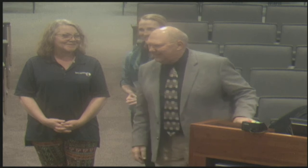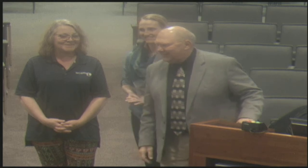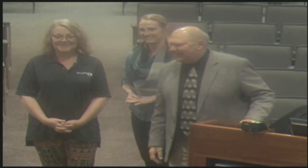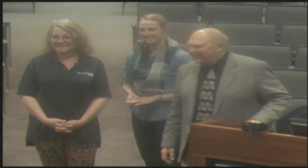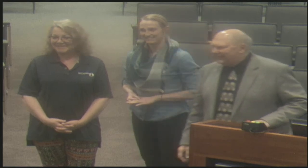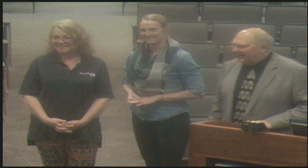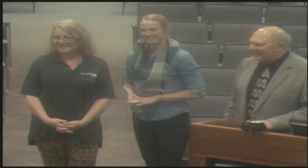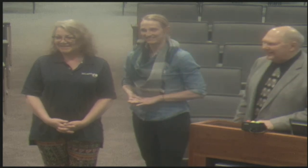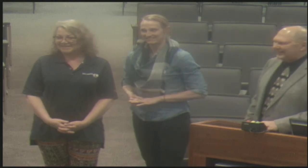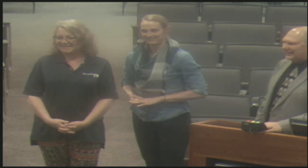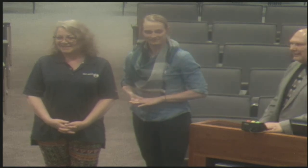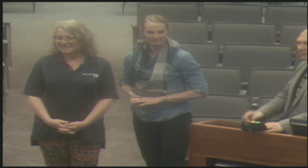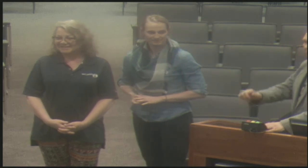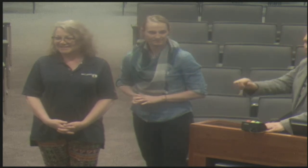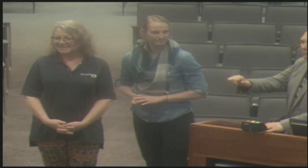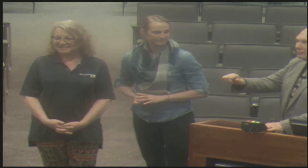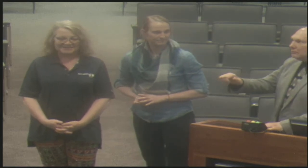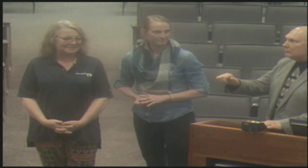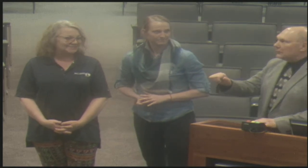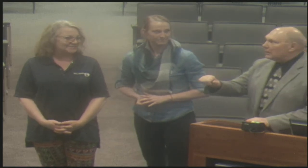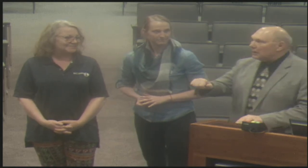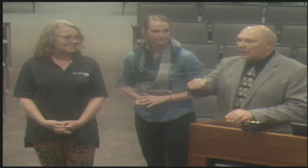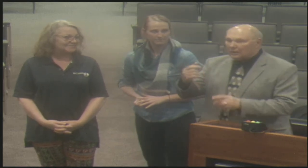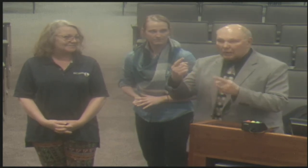we work through these issues are very much appreciated.